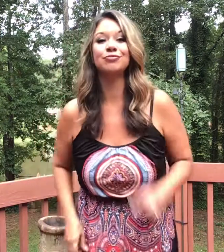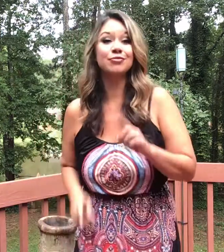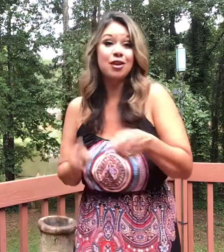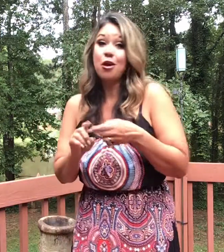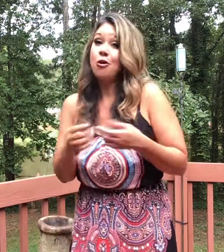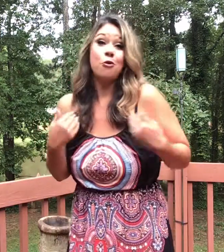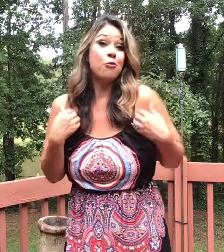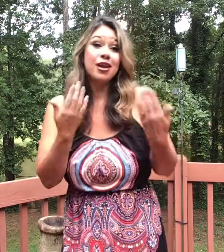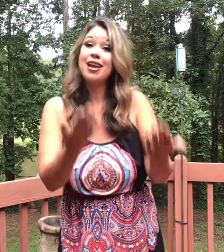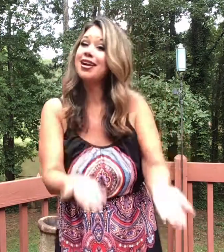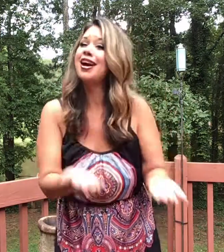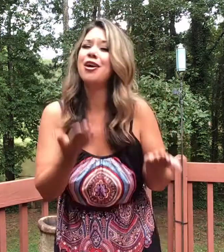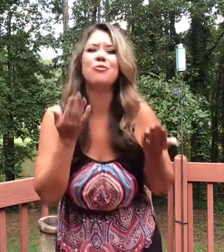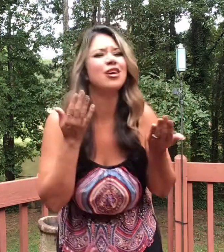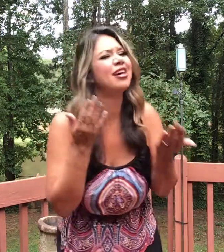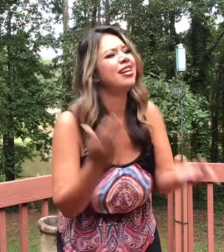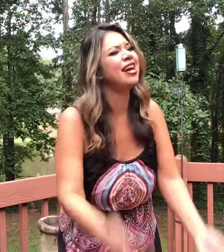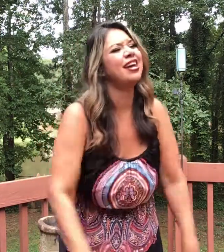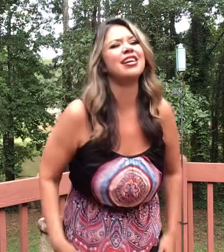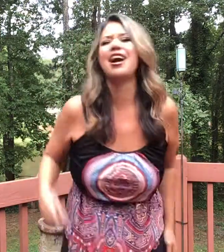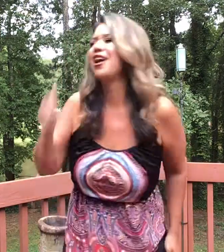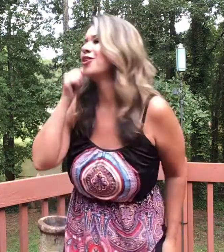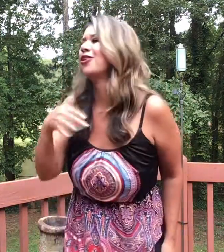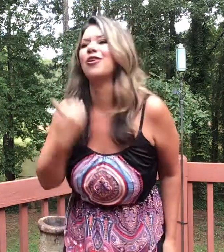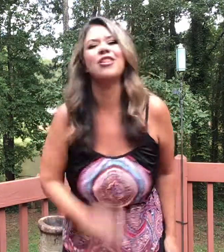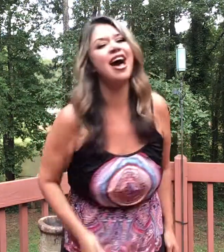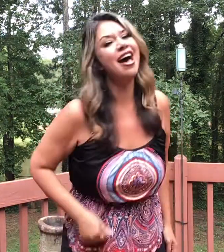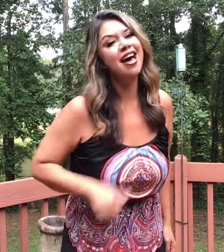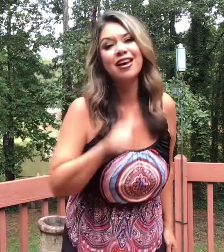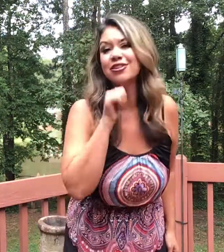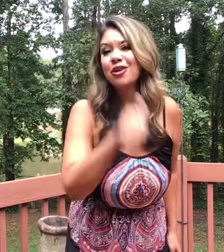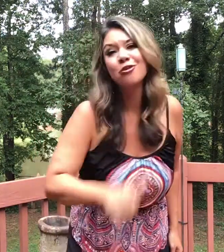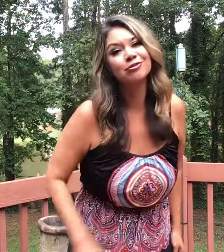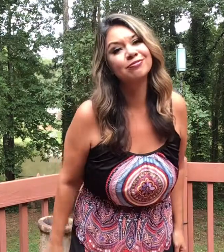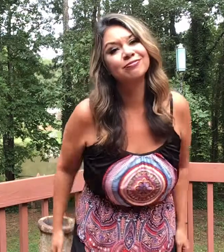When I got what I got, girl, I don't.